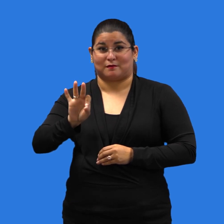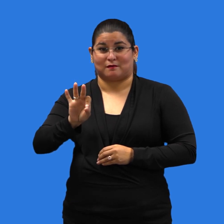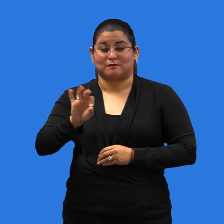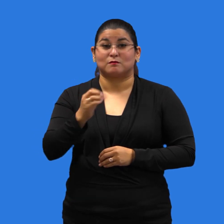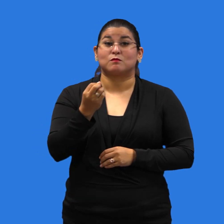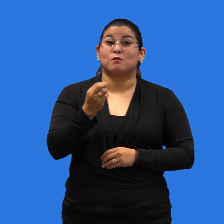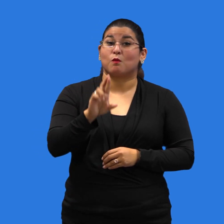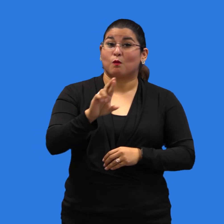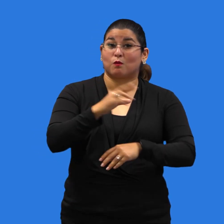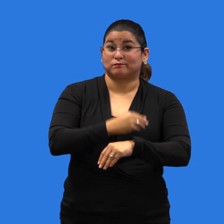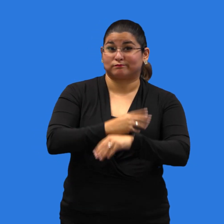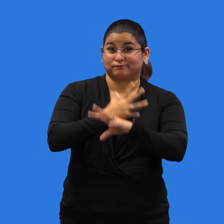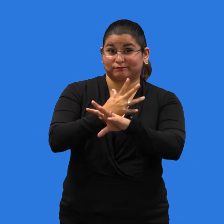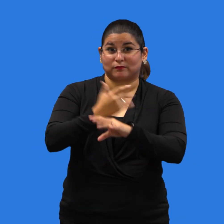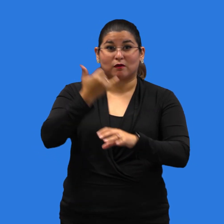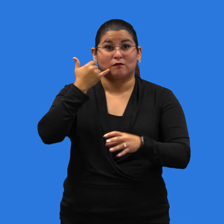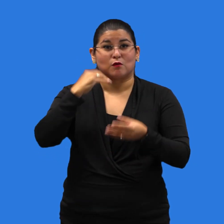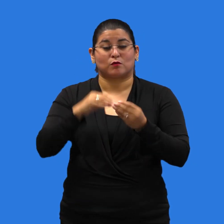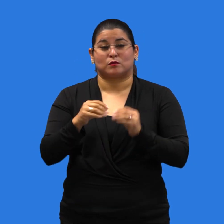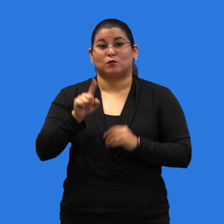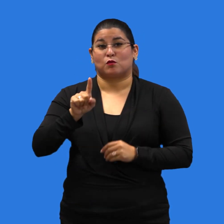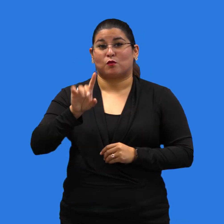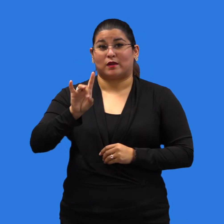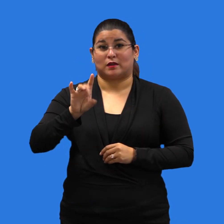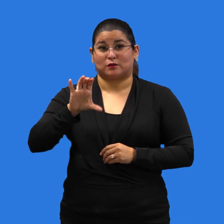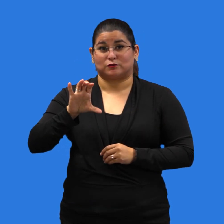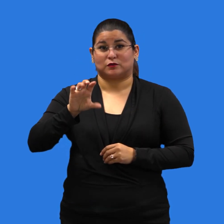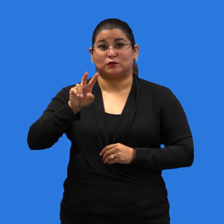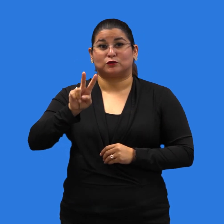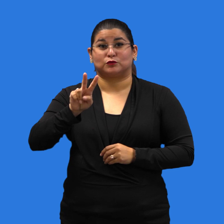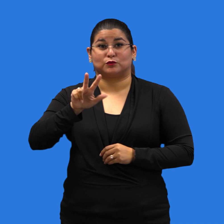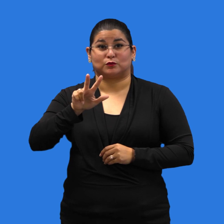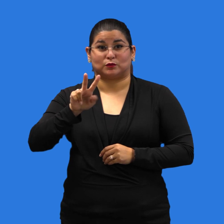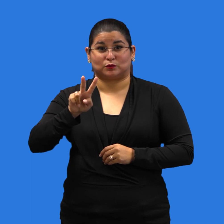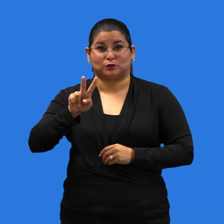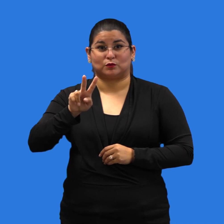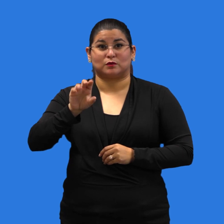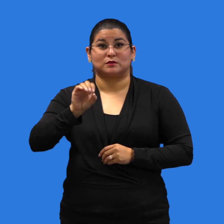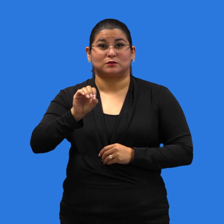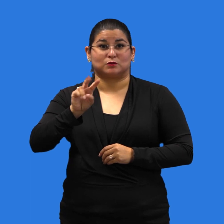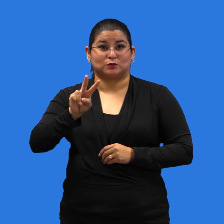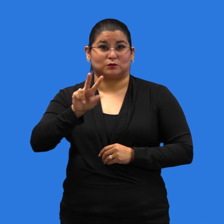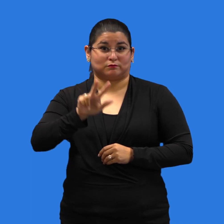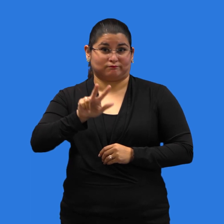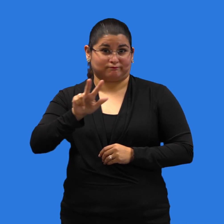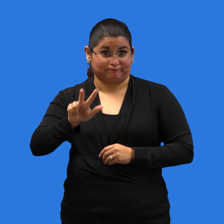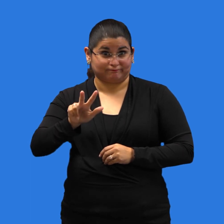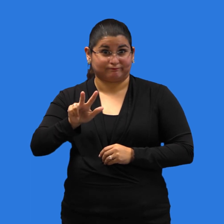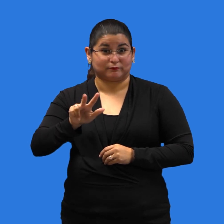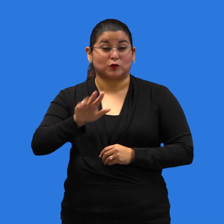-0233 to find COVID-19 vaccines for children and teens.